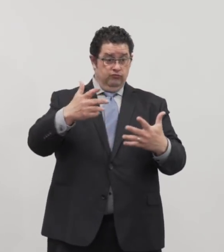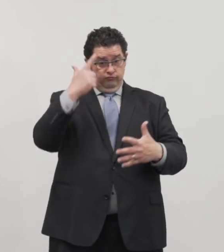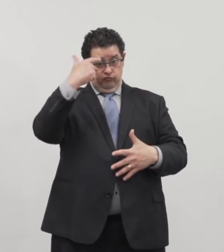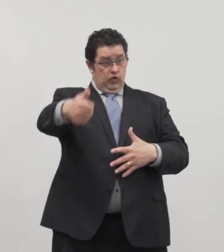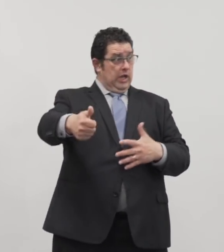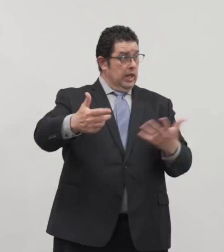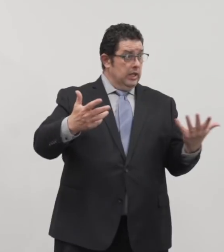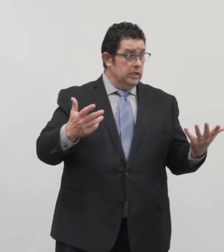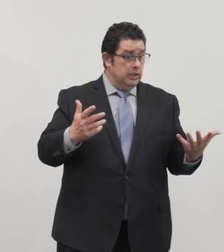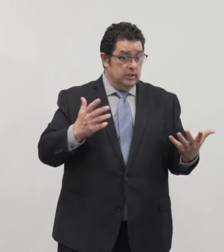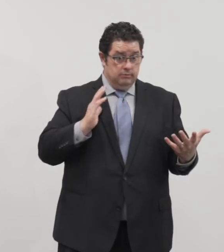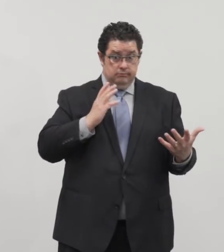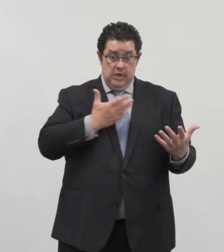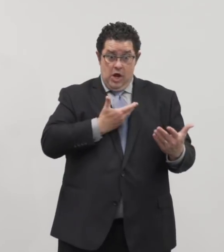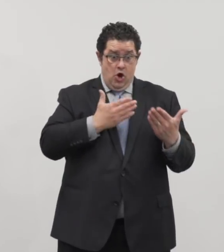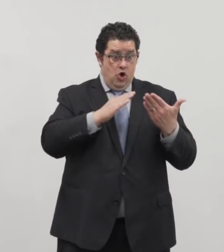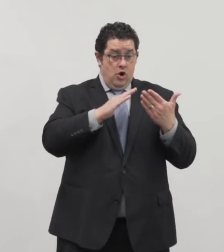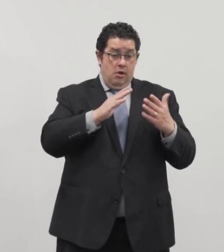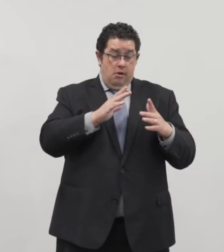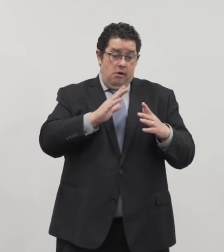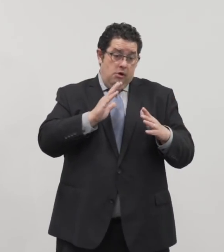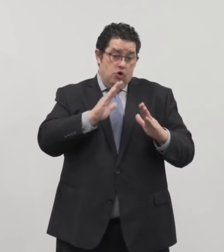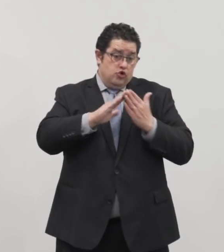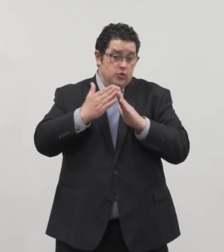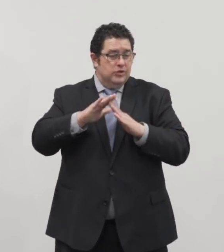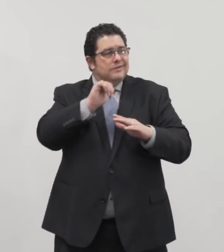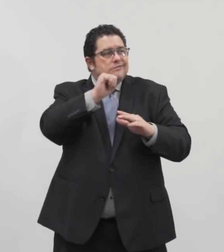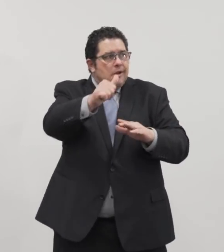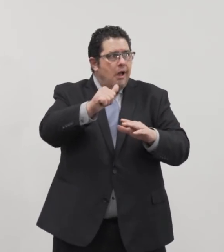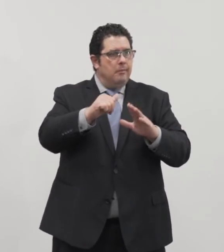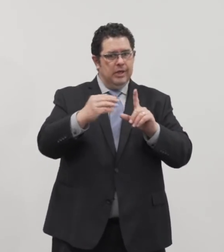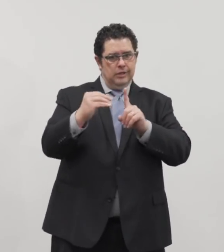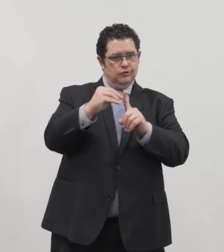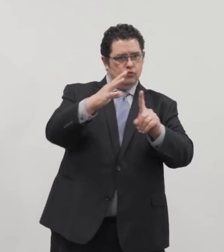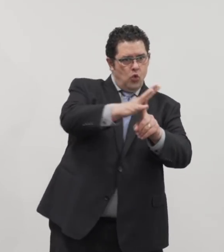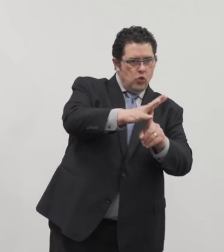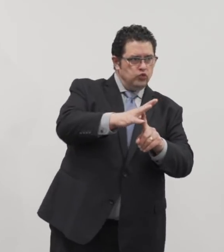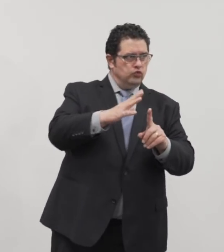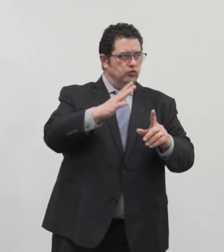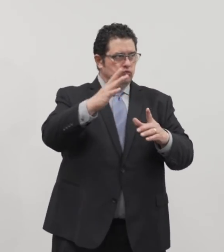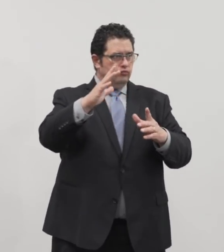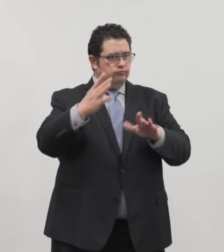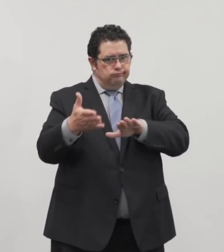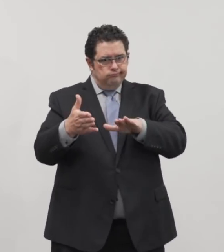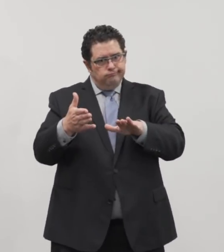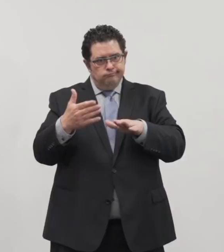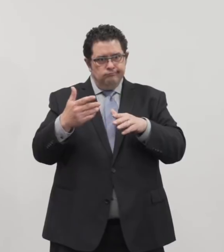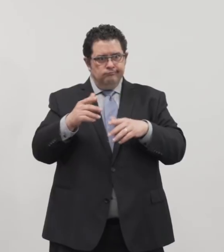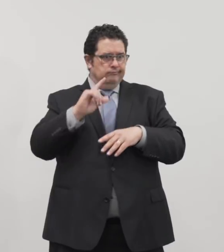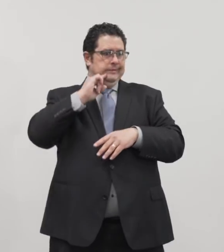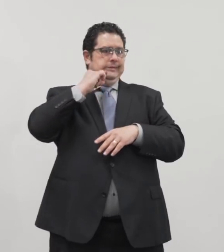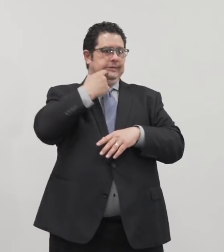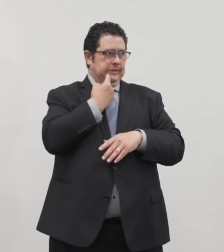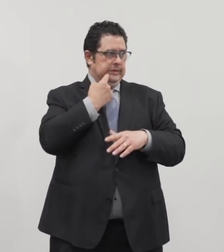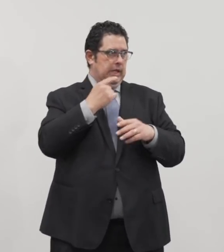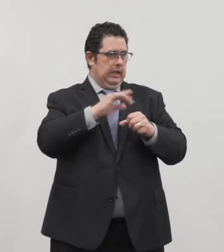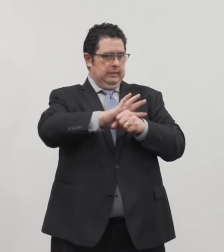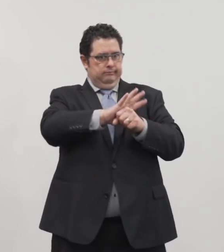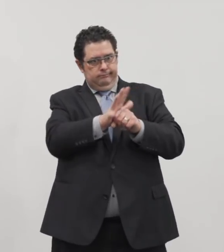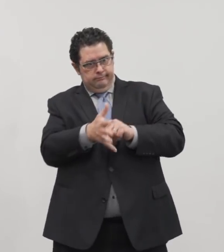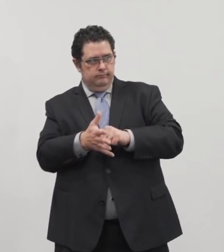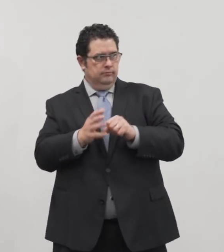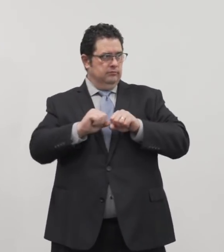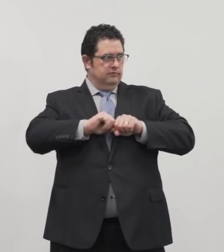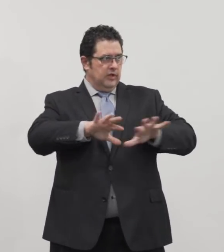our community to not be exposed to a deadly infection, and we're trying to balance all of those. Some of that works into